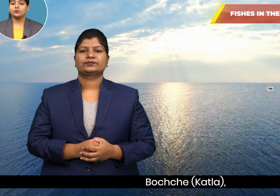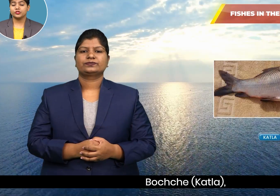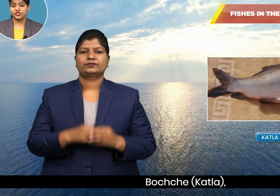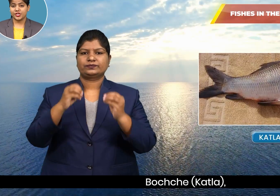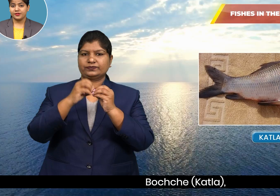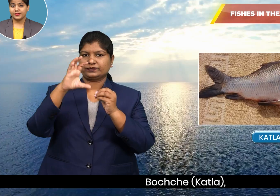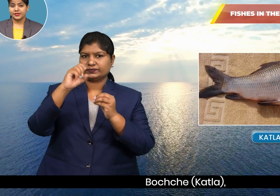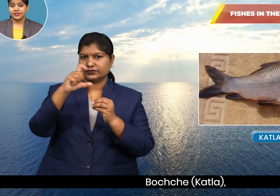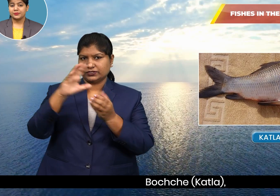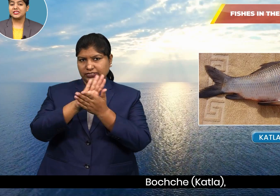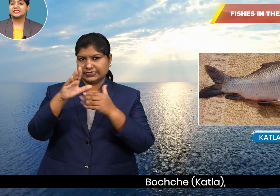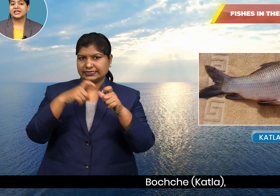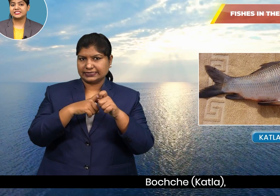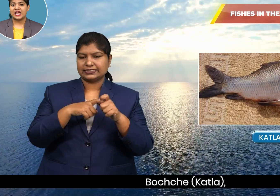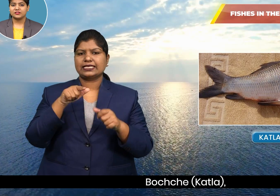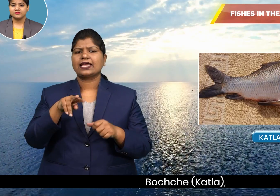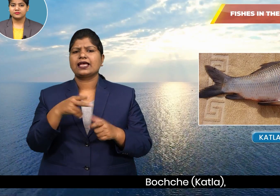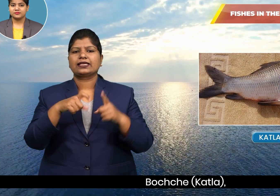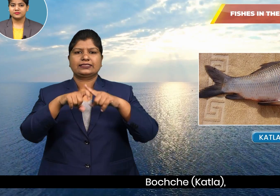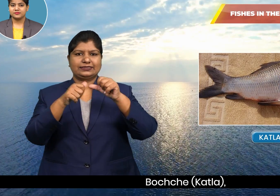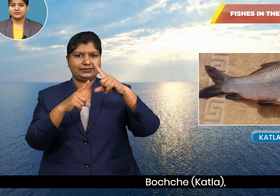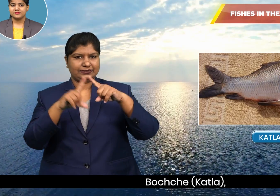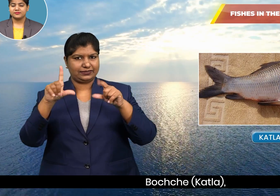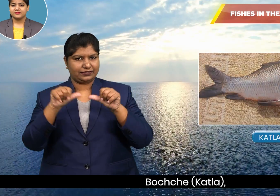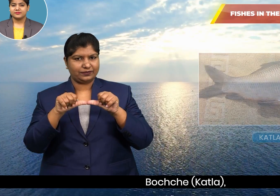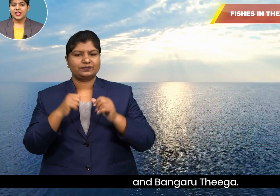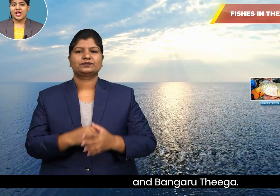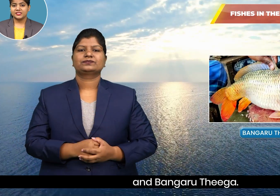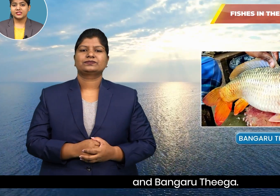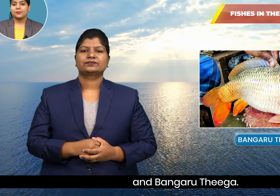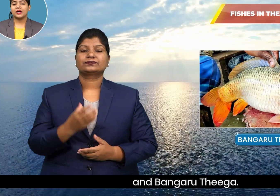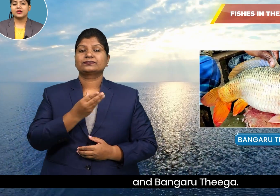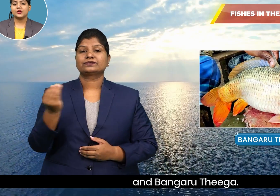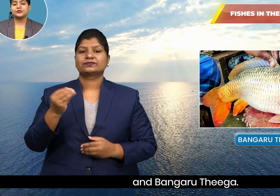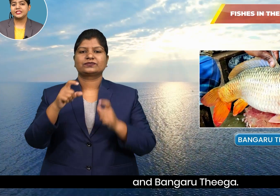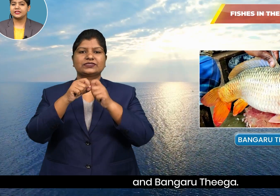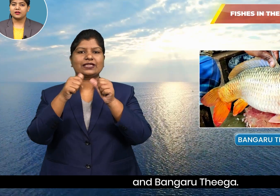Bocche means Katla and Bangarutiga.